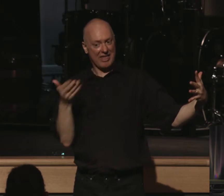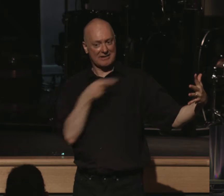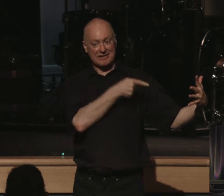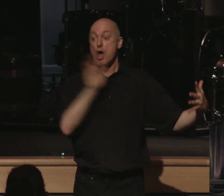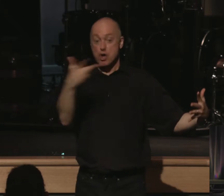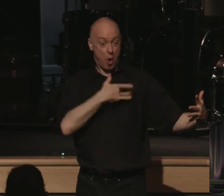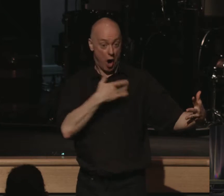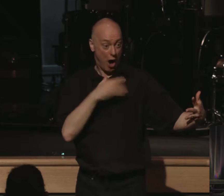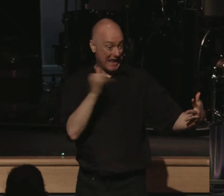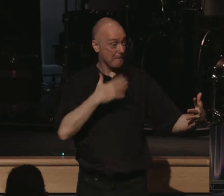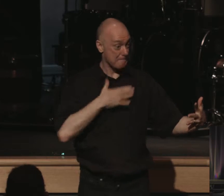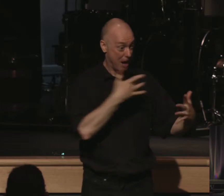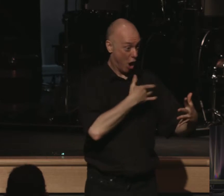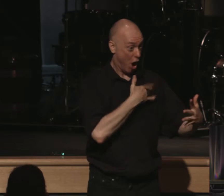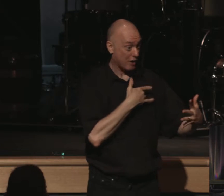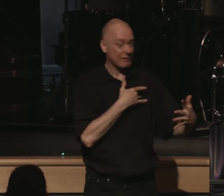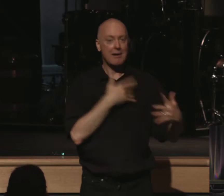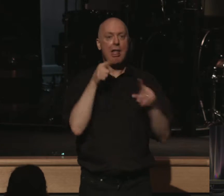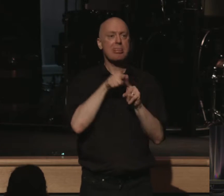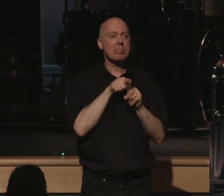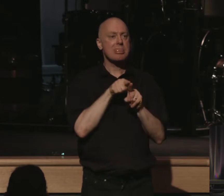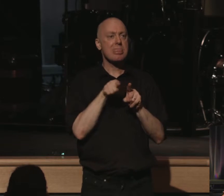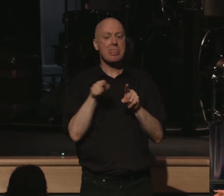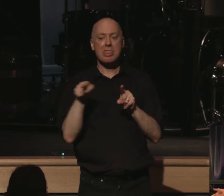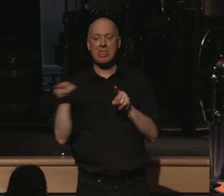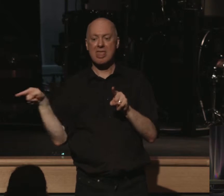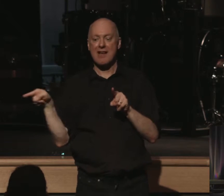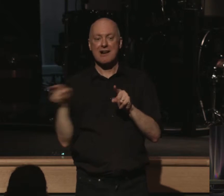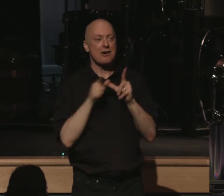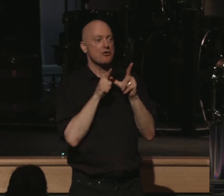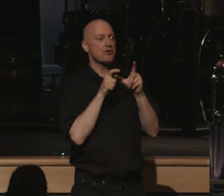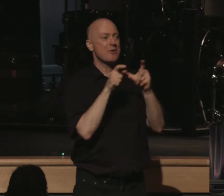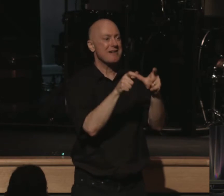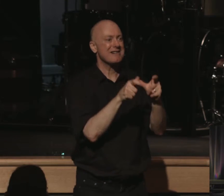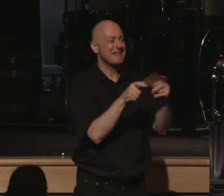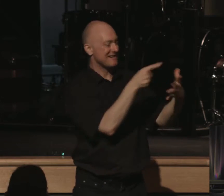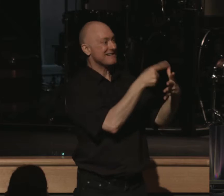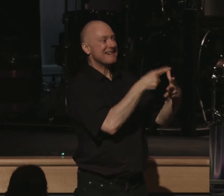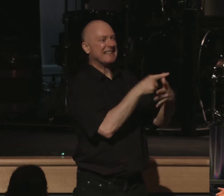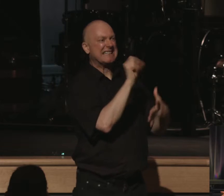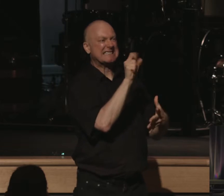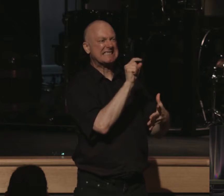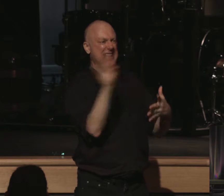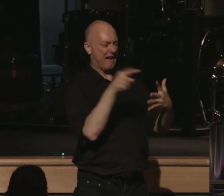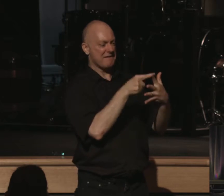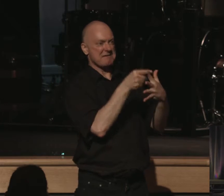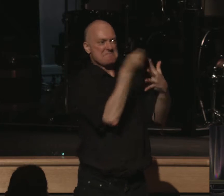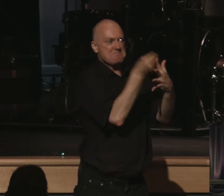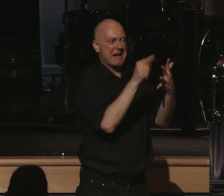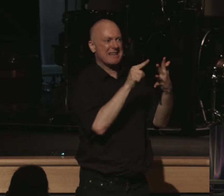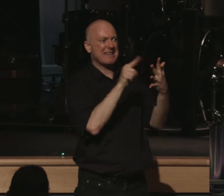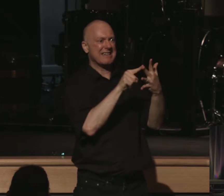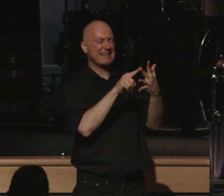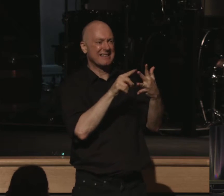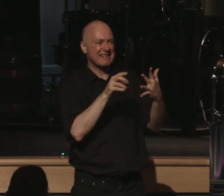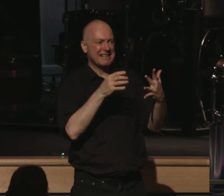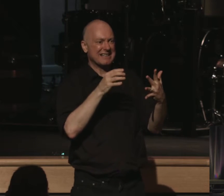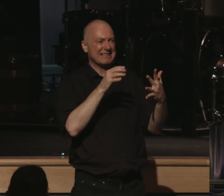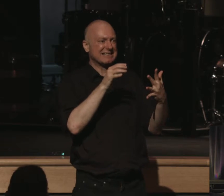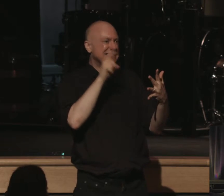world. Your heart, like my heart, wanders. You run to consumable things like stuff or like money or sensuality. We